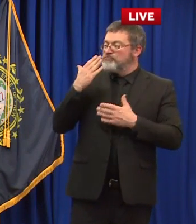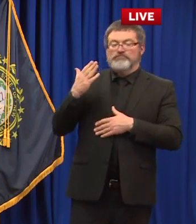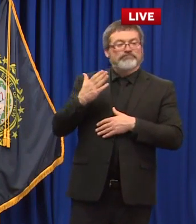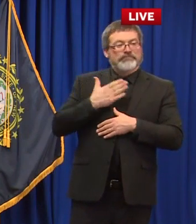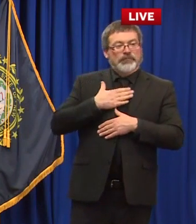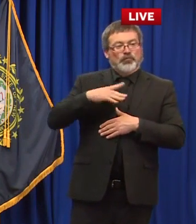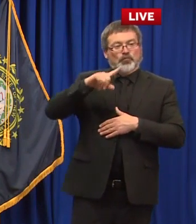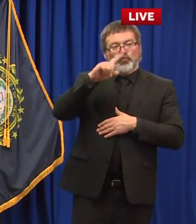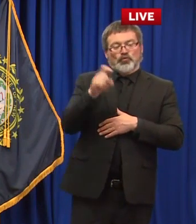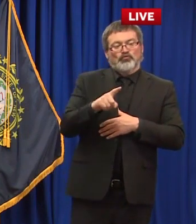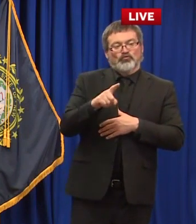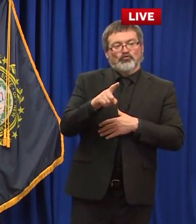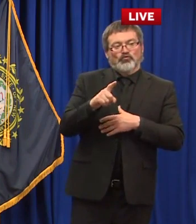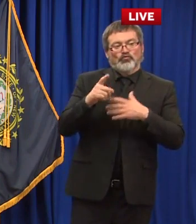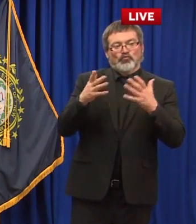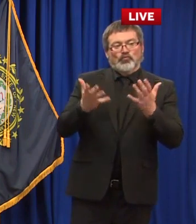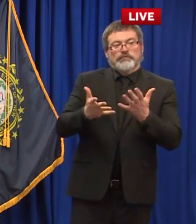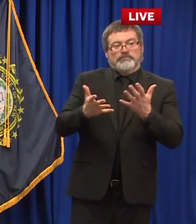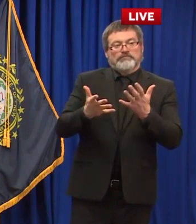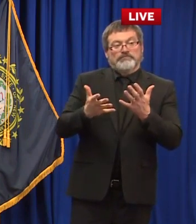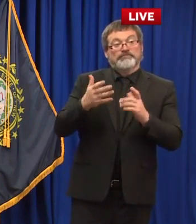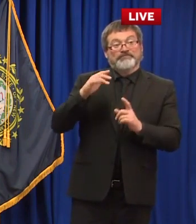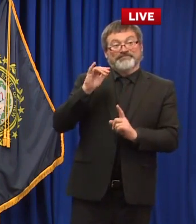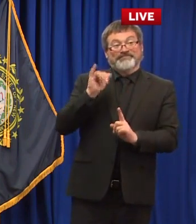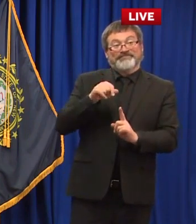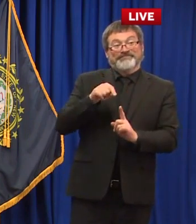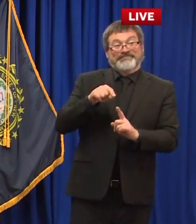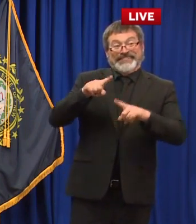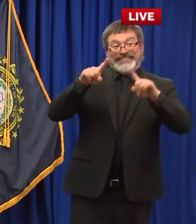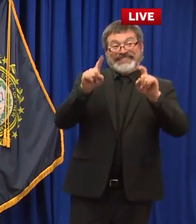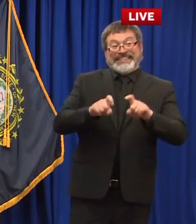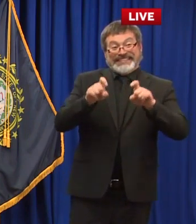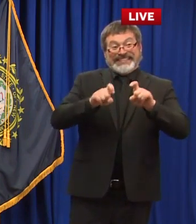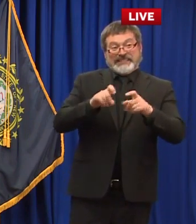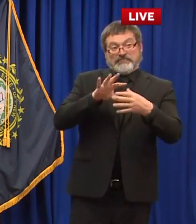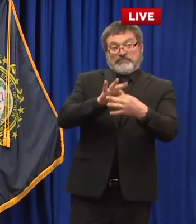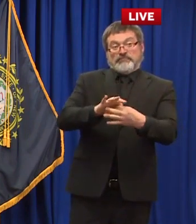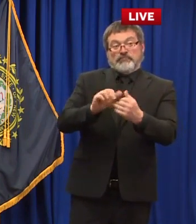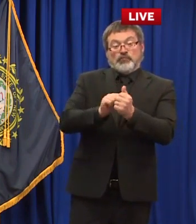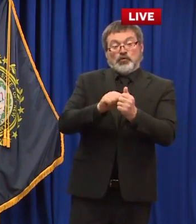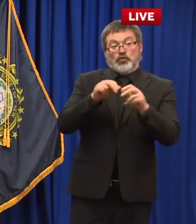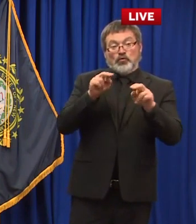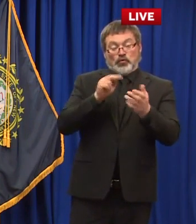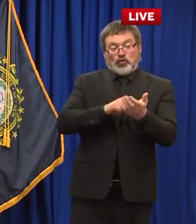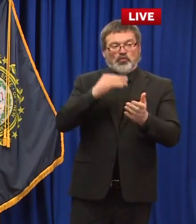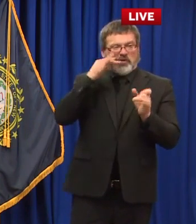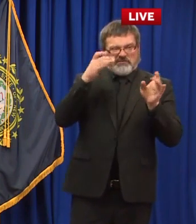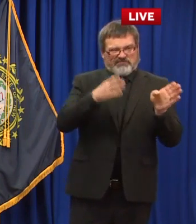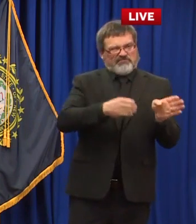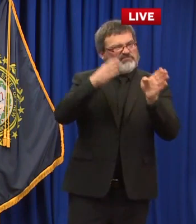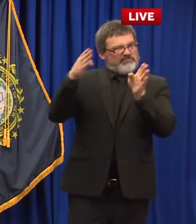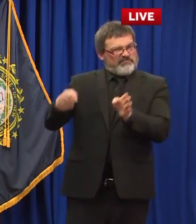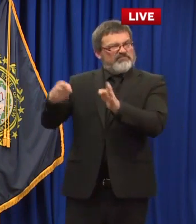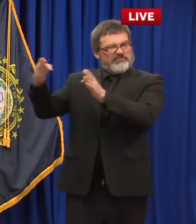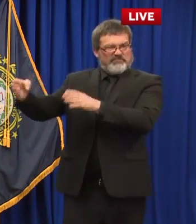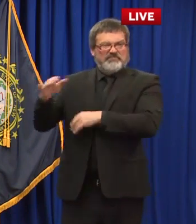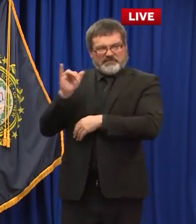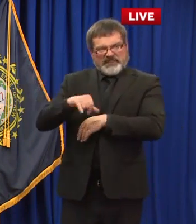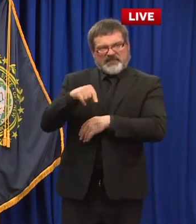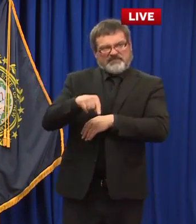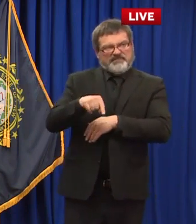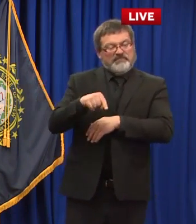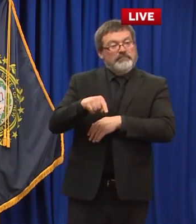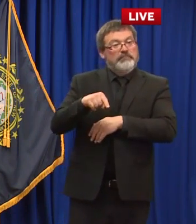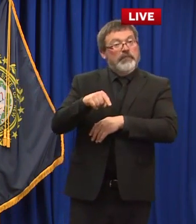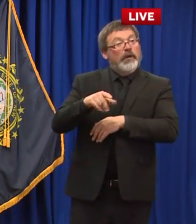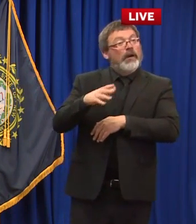the sentinel surveillance testing in nursing homes i understand the intention is to expand